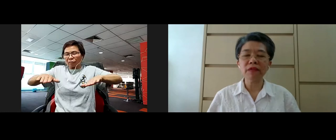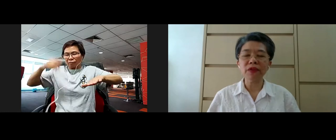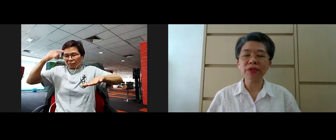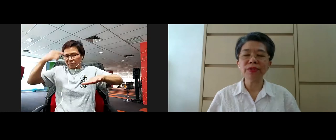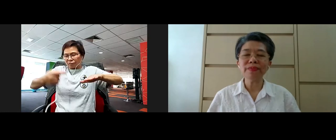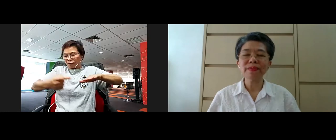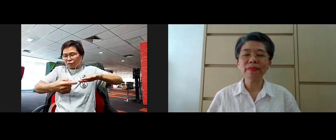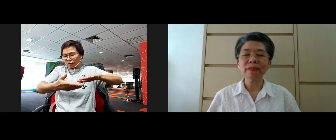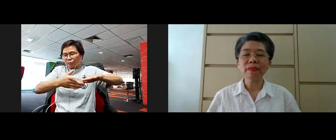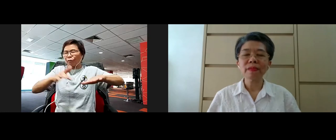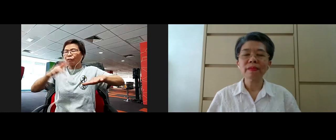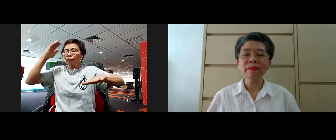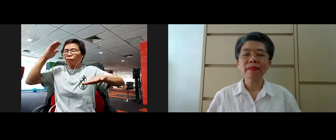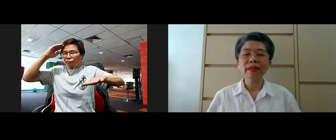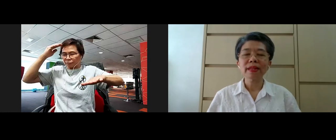it is for you.